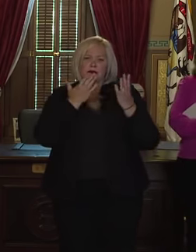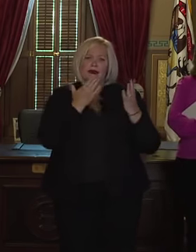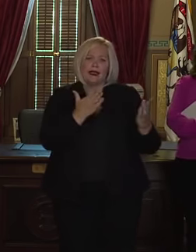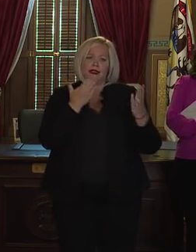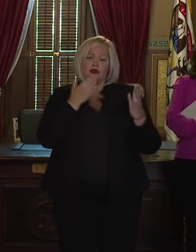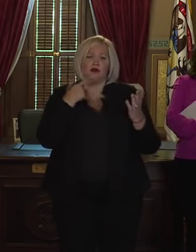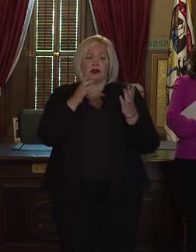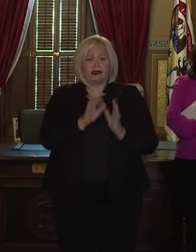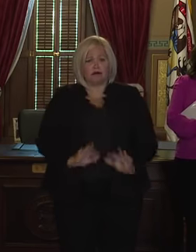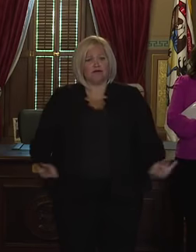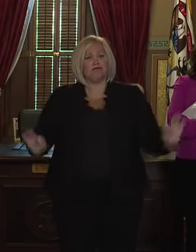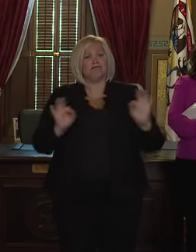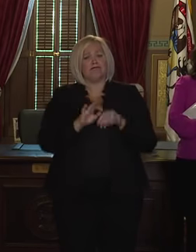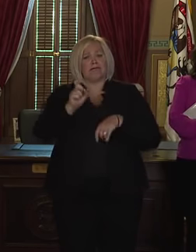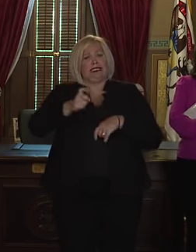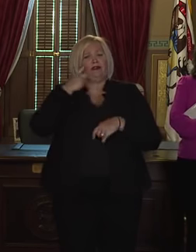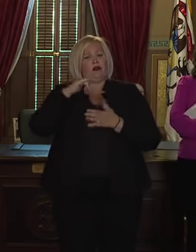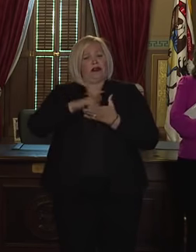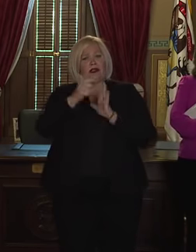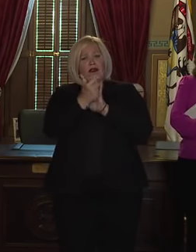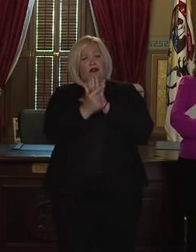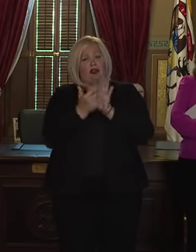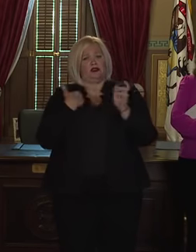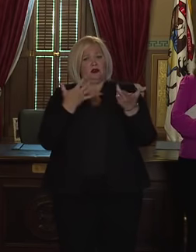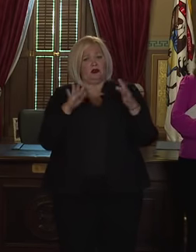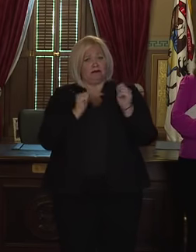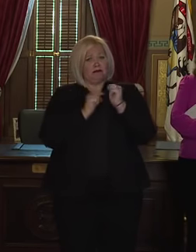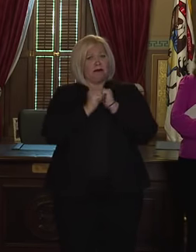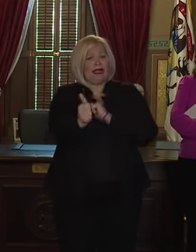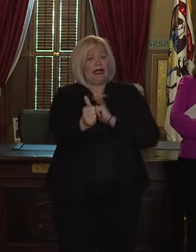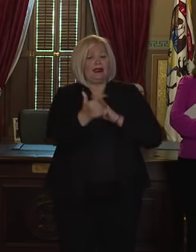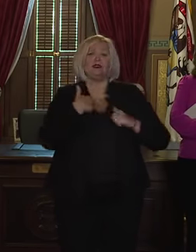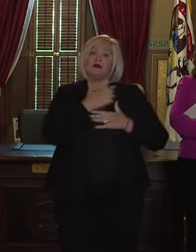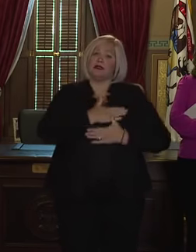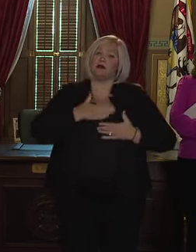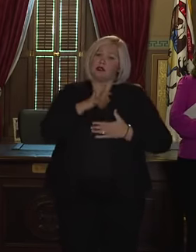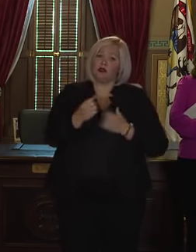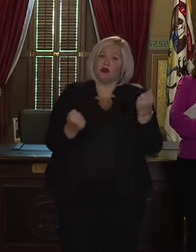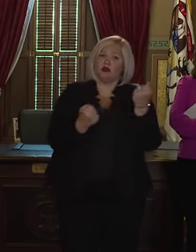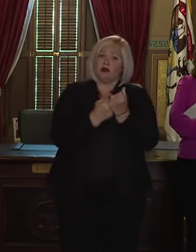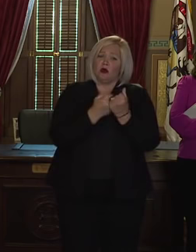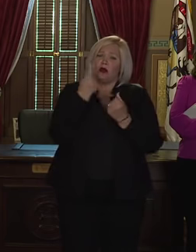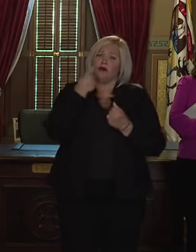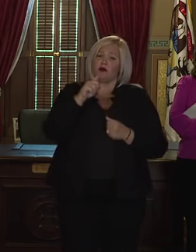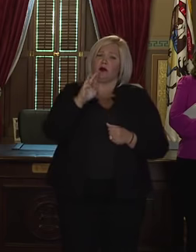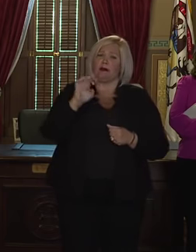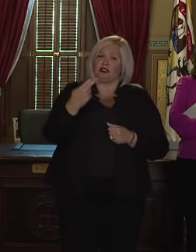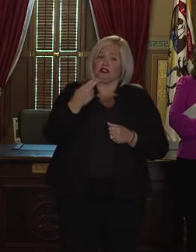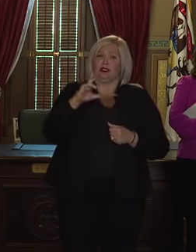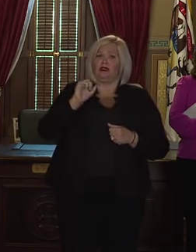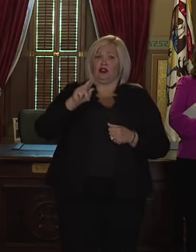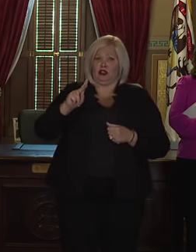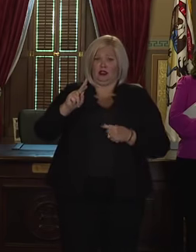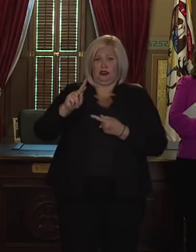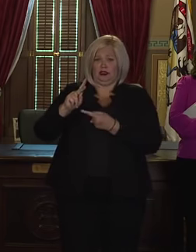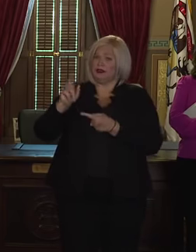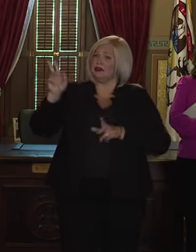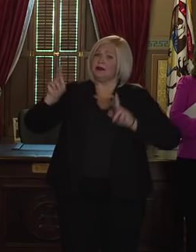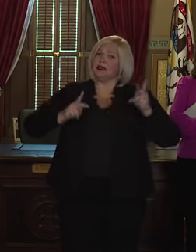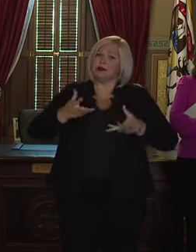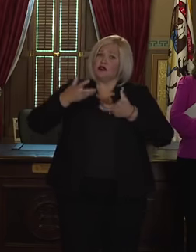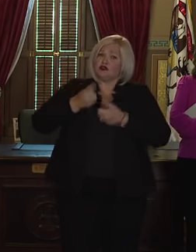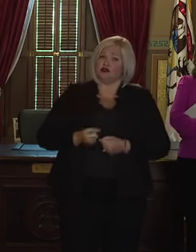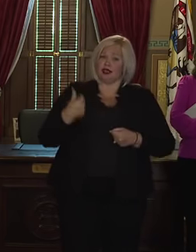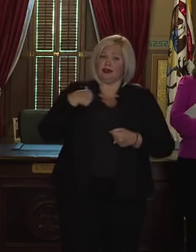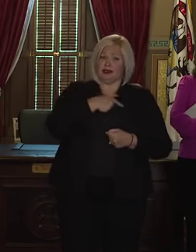of the critical need for this legislation and we appreciate your support of Michigan clerks. We are entrusted to conduct what